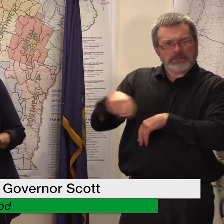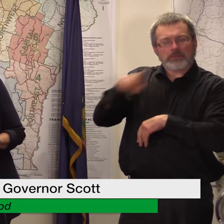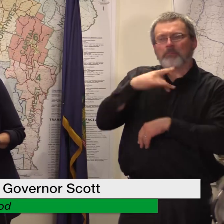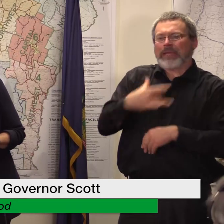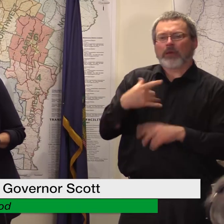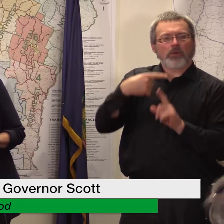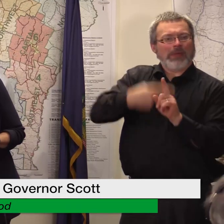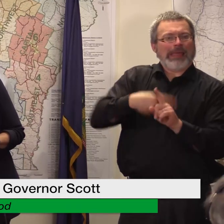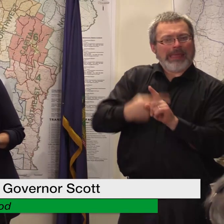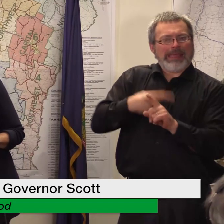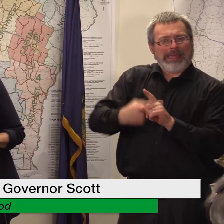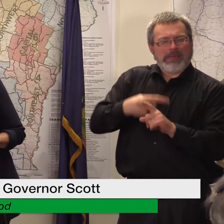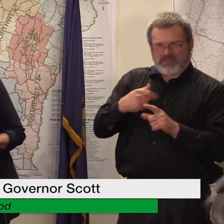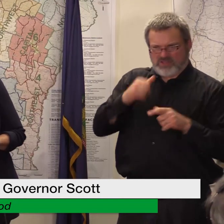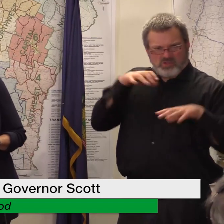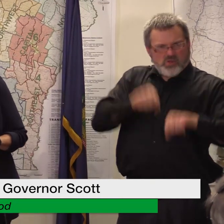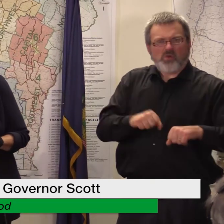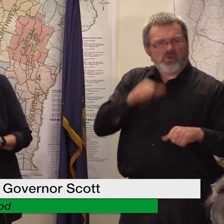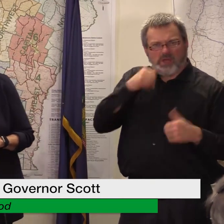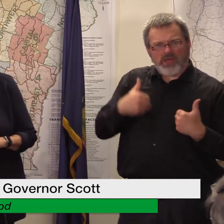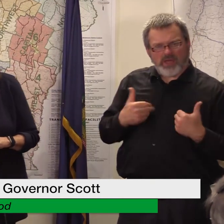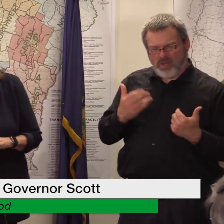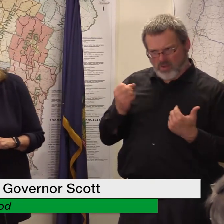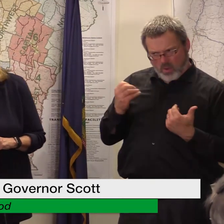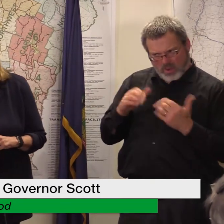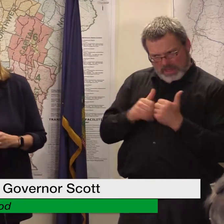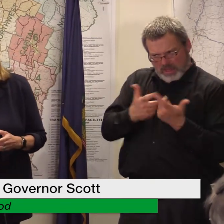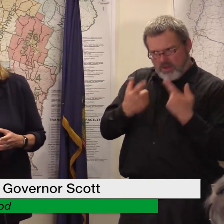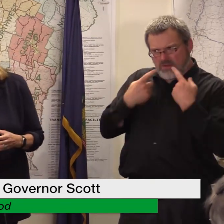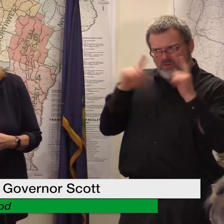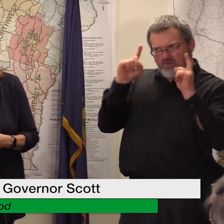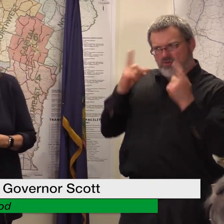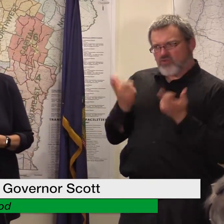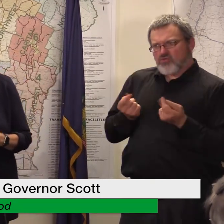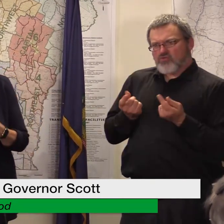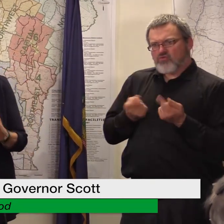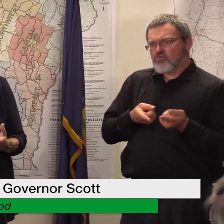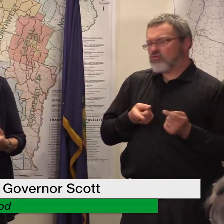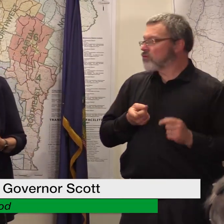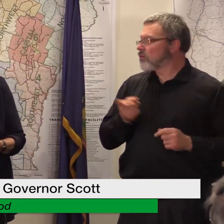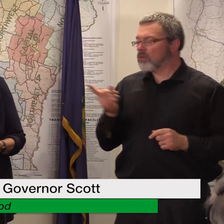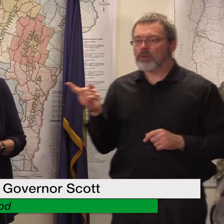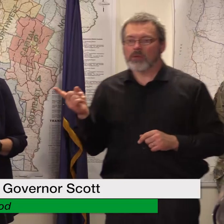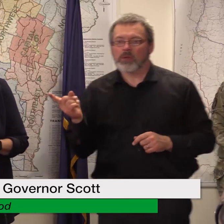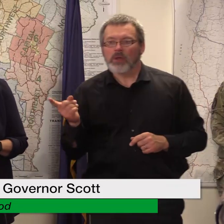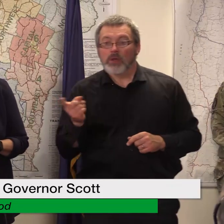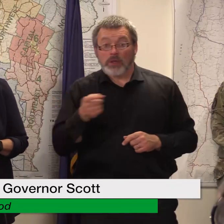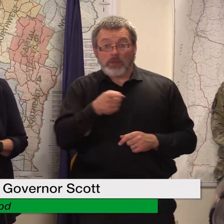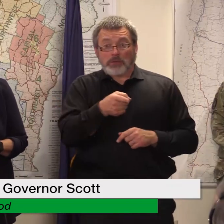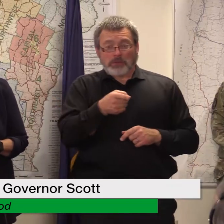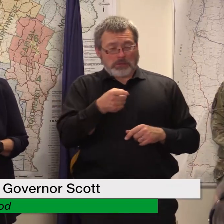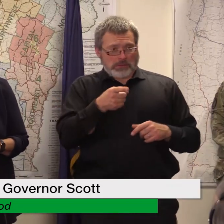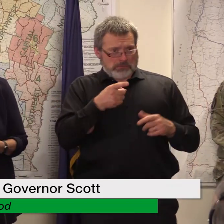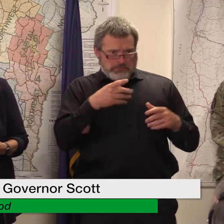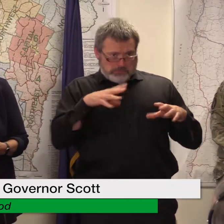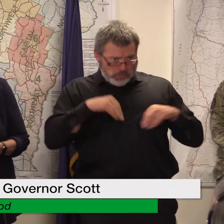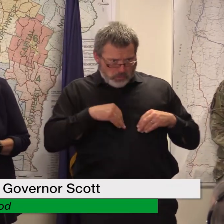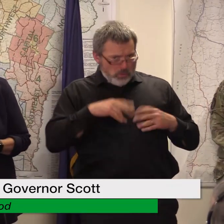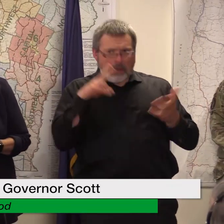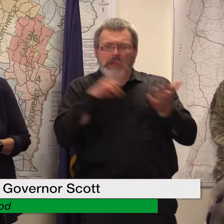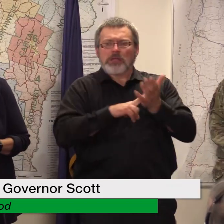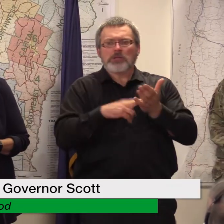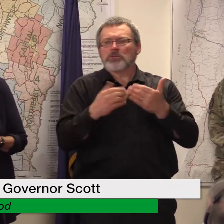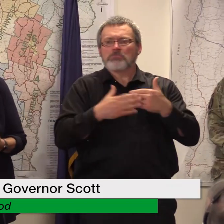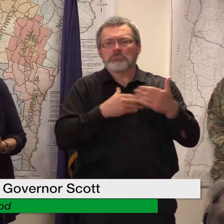how does that work for them understood um so we are asking questions you know do they own or do they lease some business